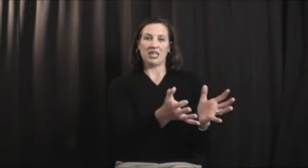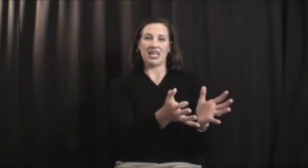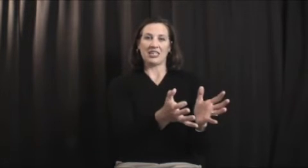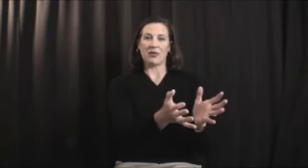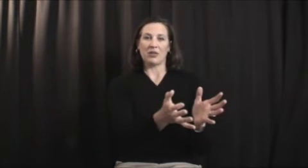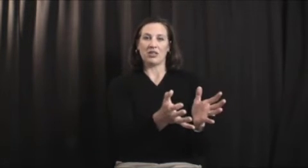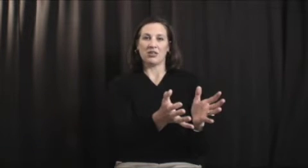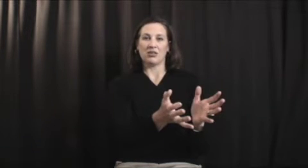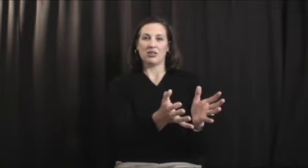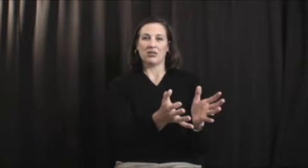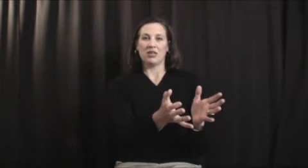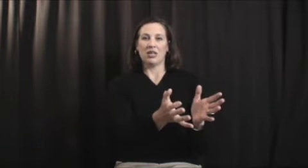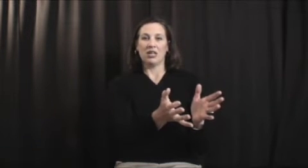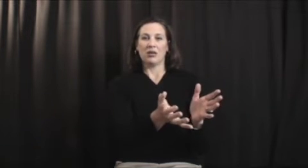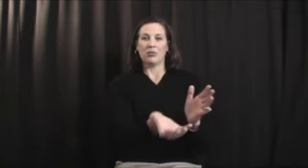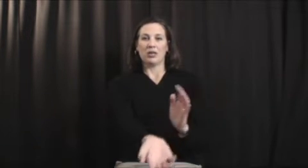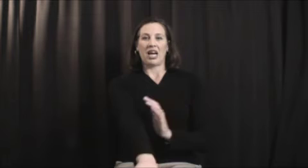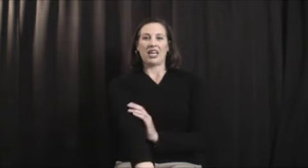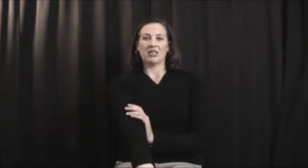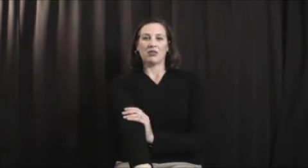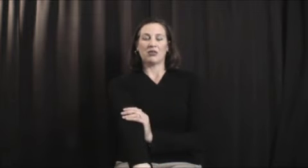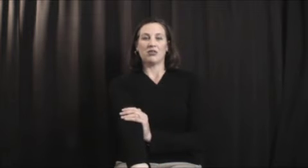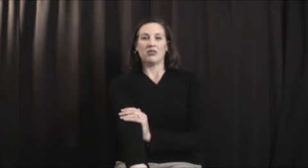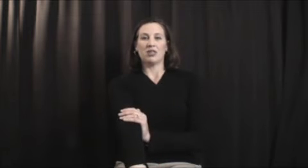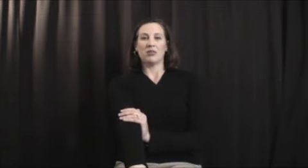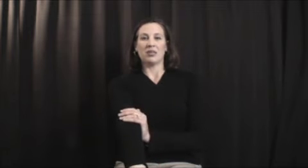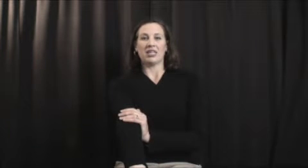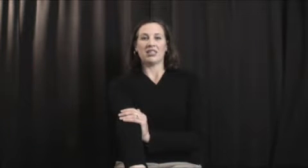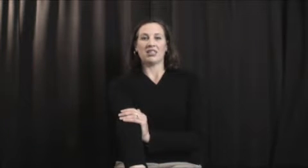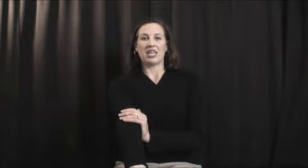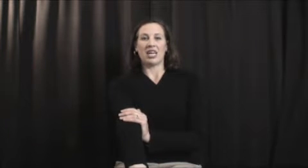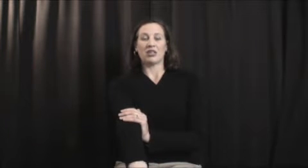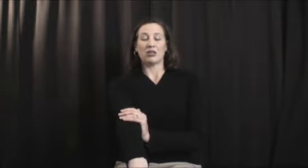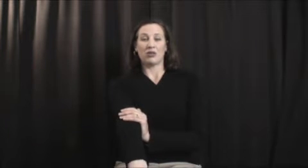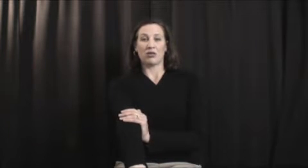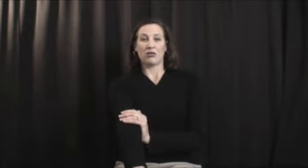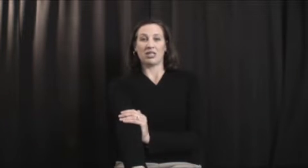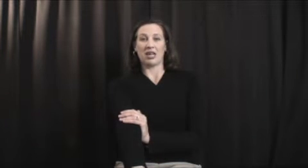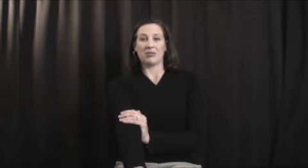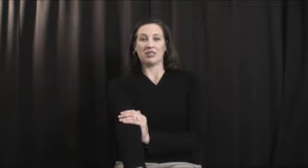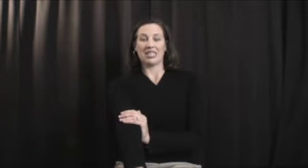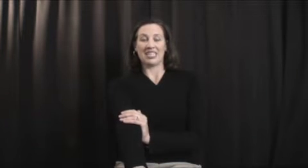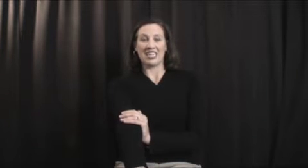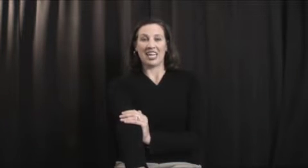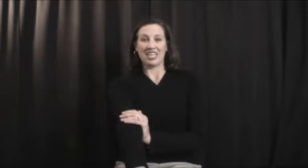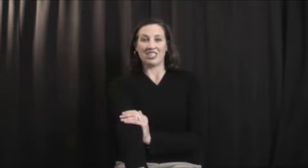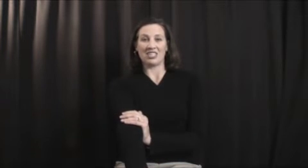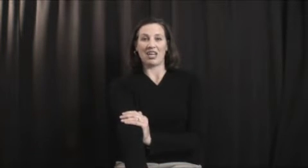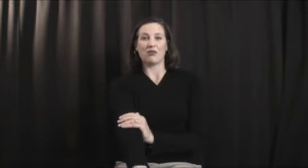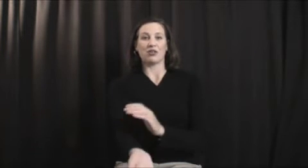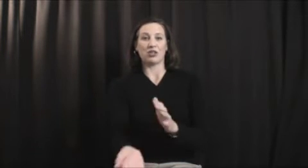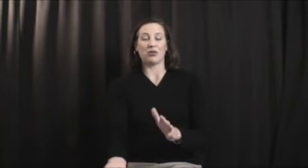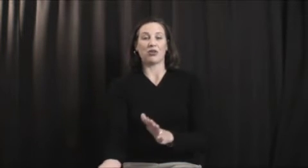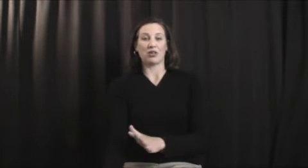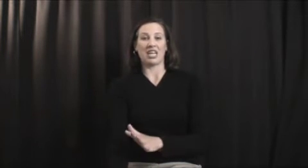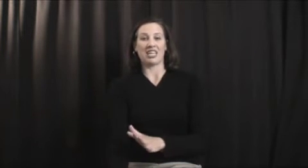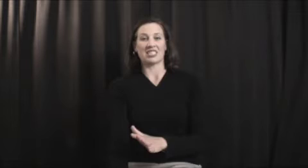I want you to put ice for 15 minutes two to three times each day for two or three days.